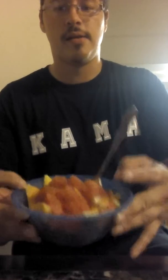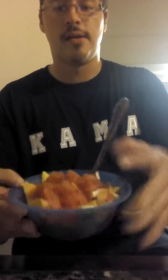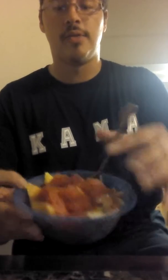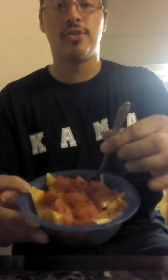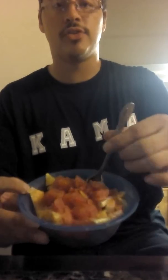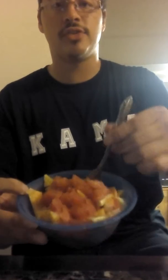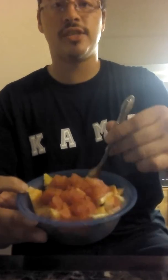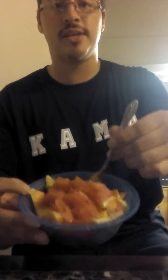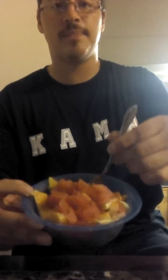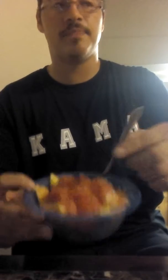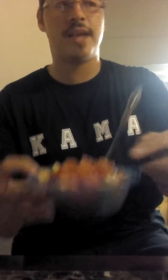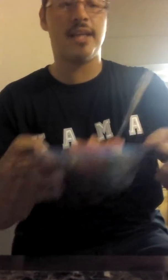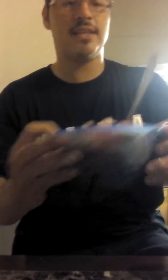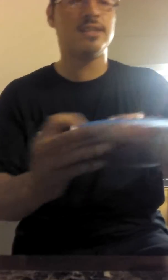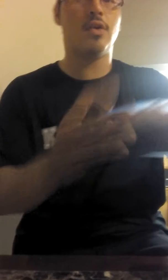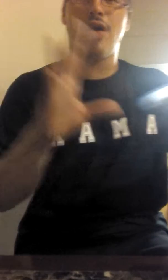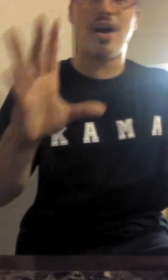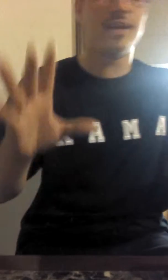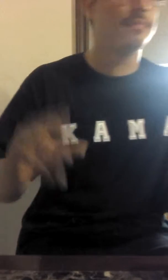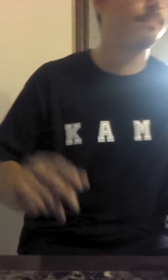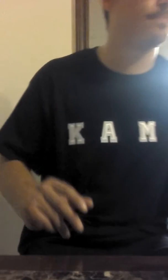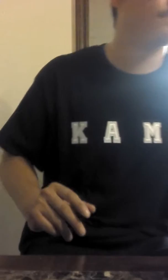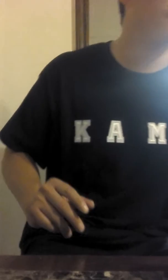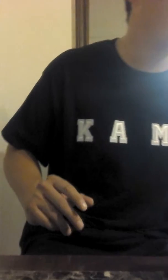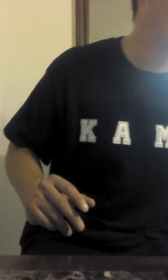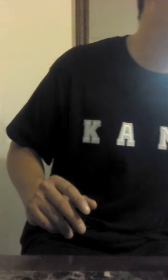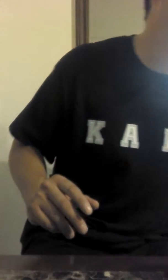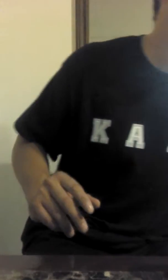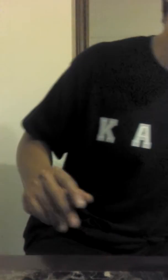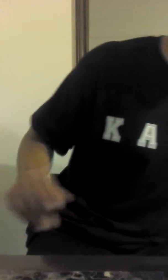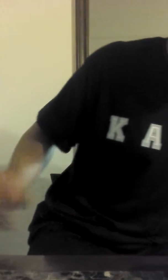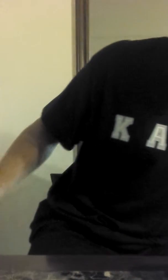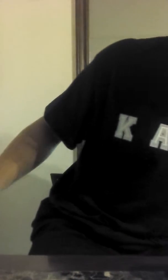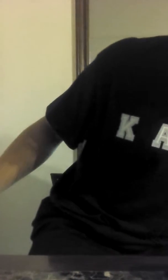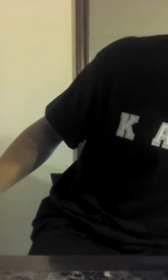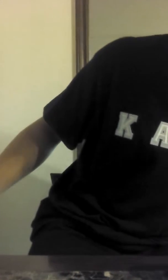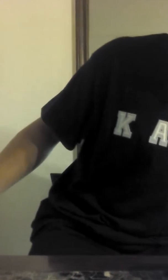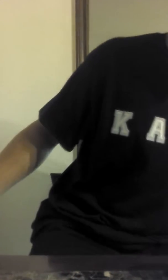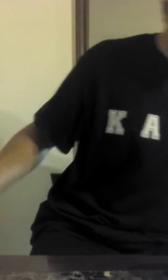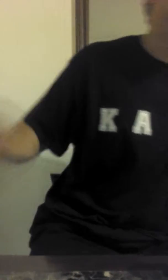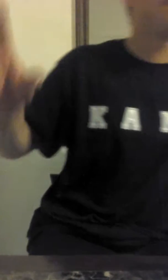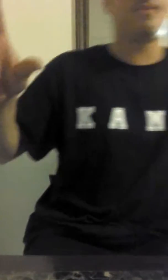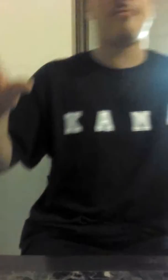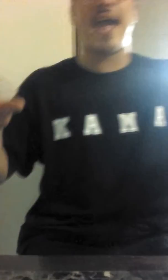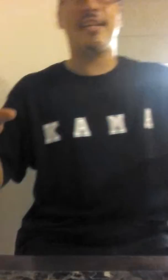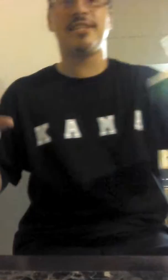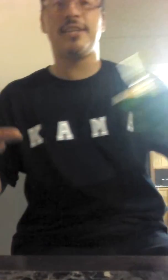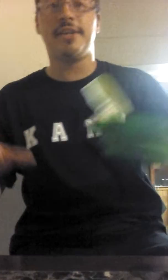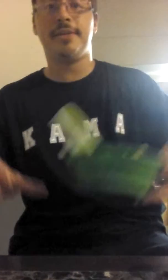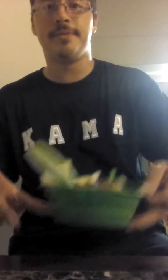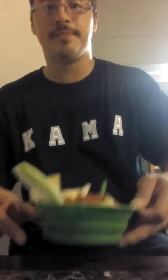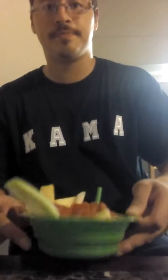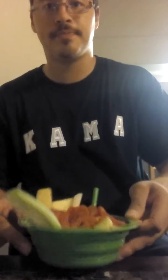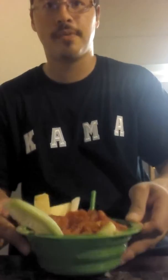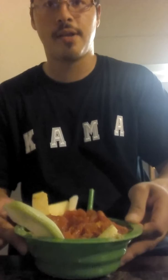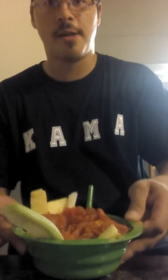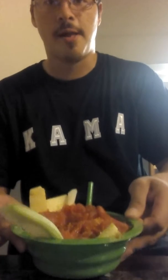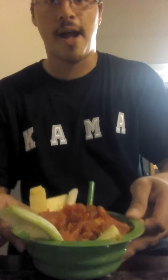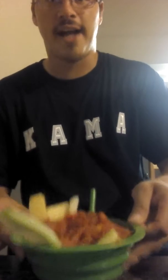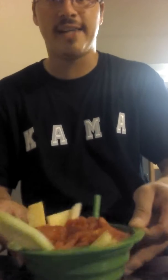What you can see, like this. Or, make it a little bit fancier. All right,